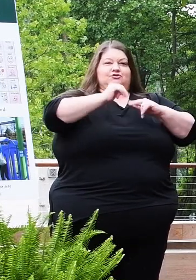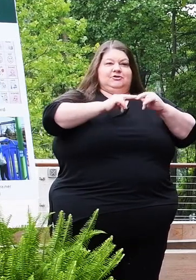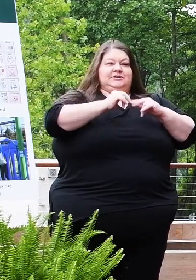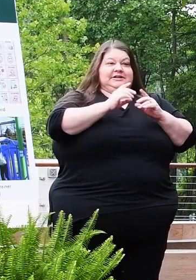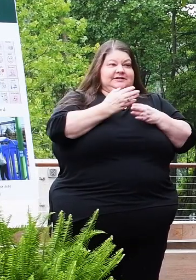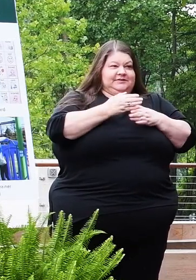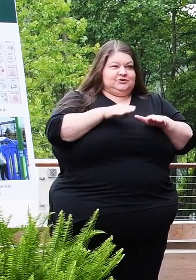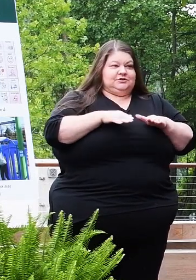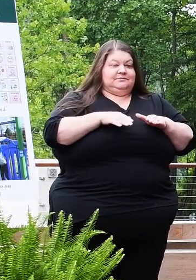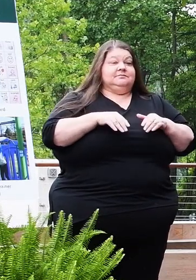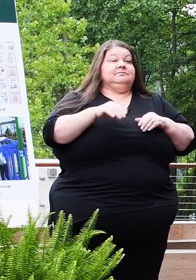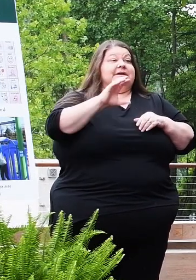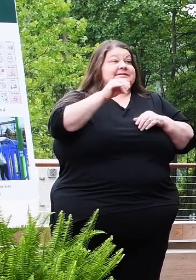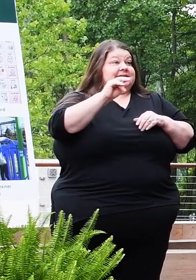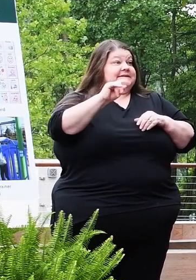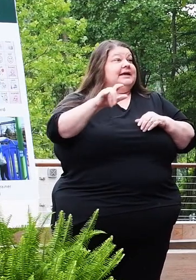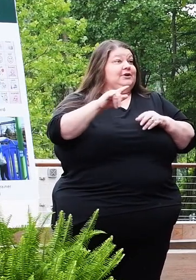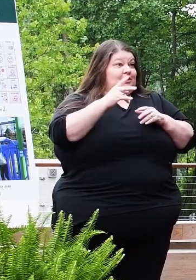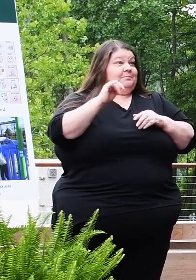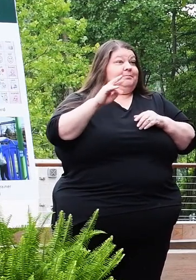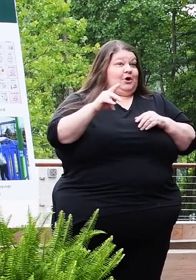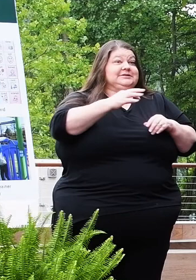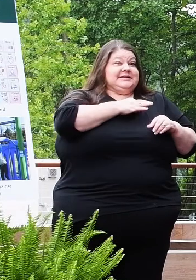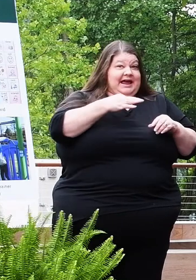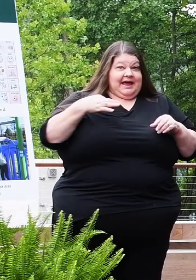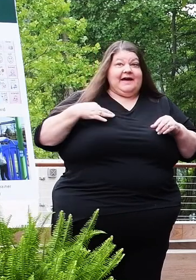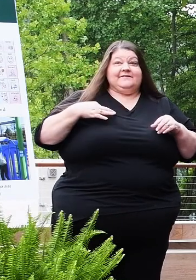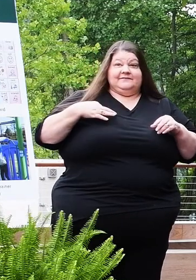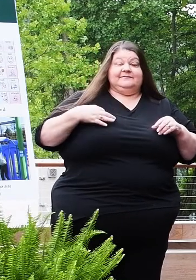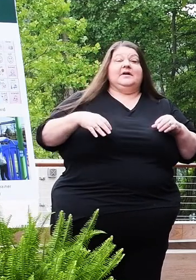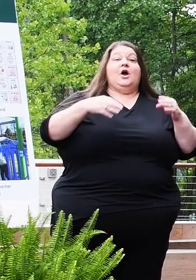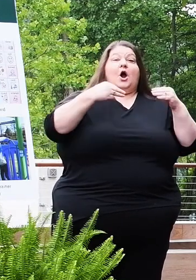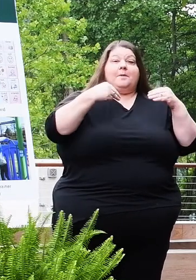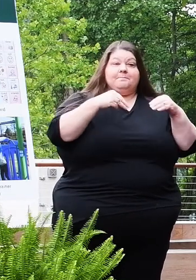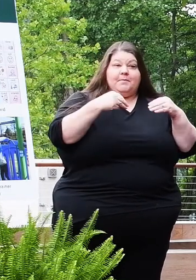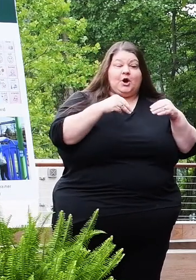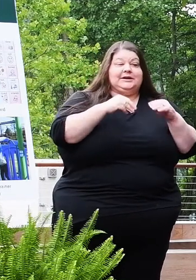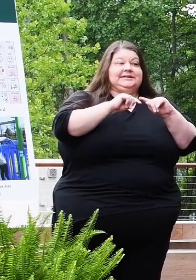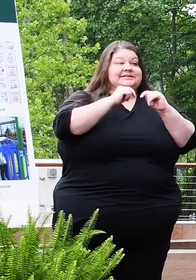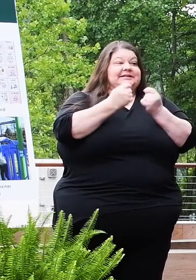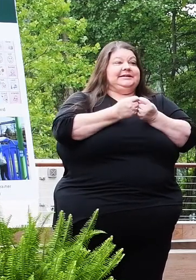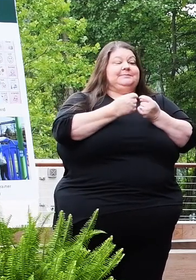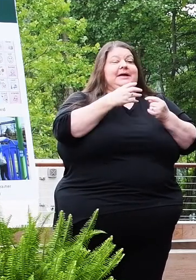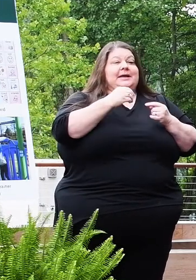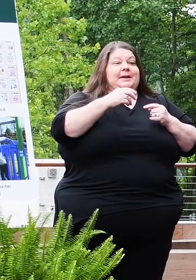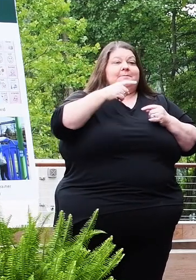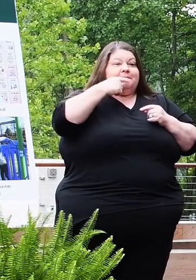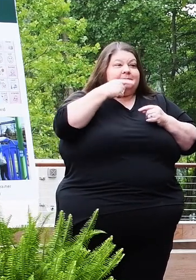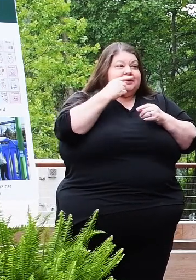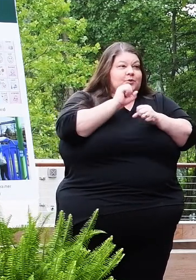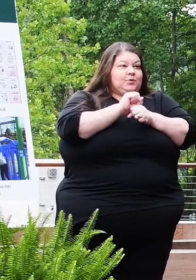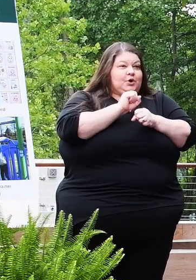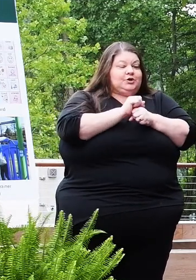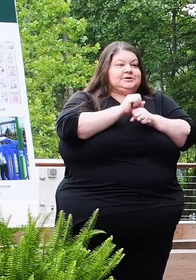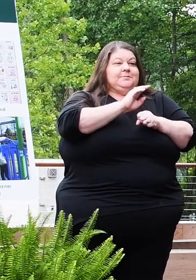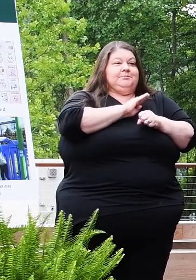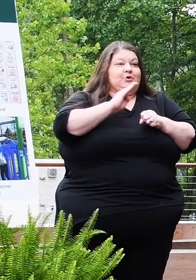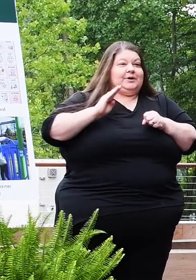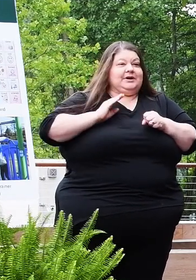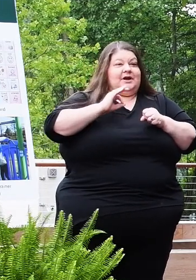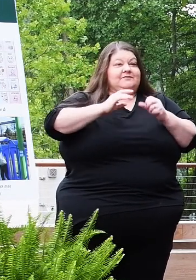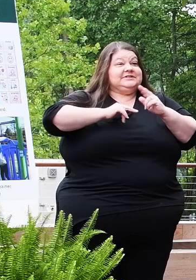Centennial Park staff. Our marketing team. The Department of Public Works. Bureau of Facilities. And Bureau of Special